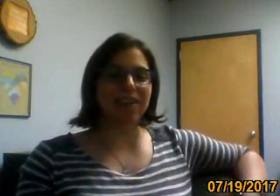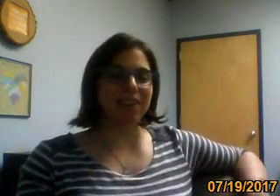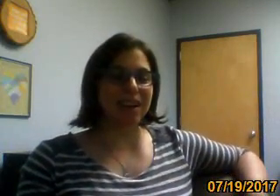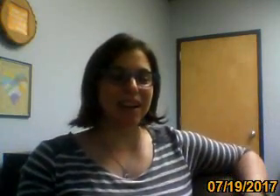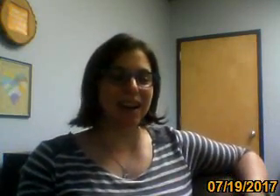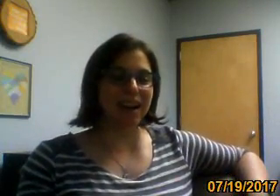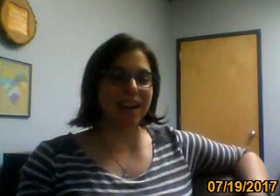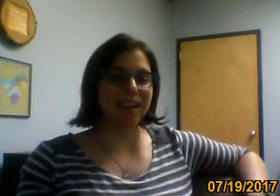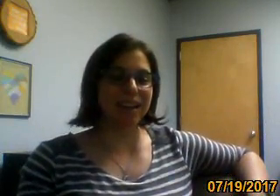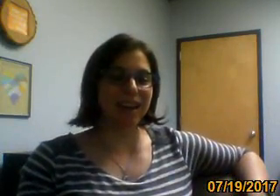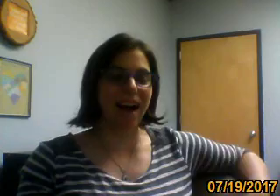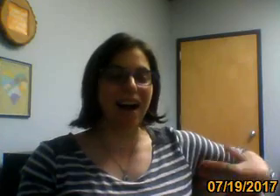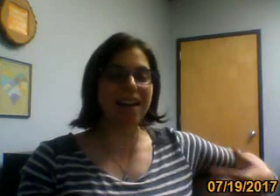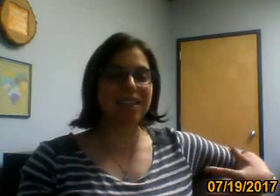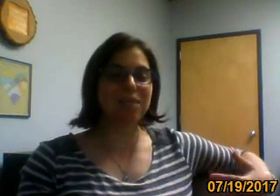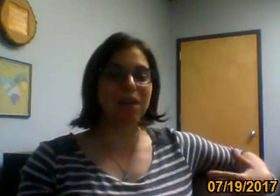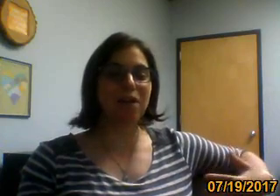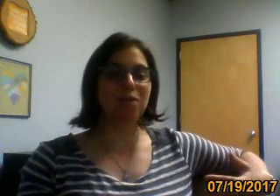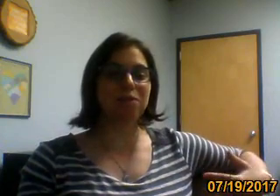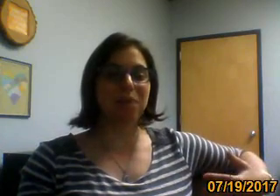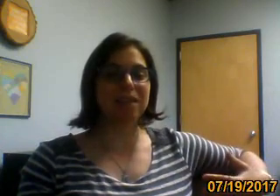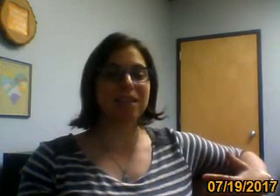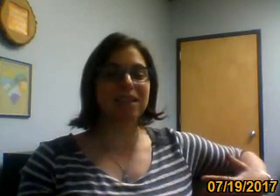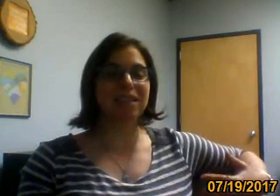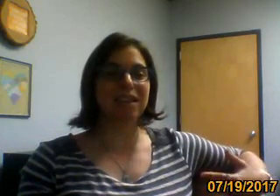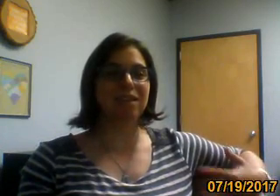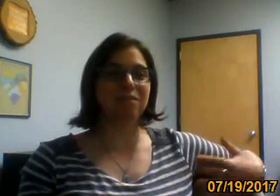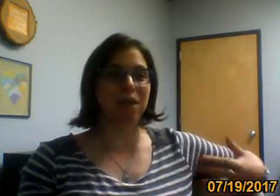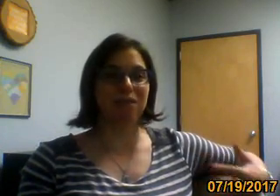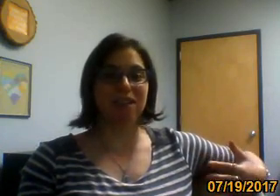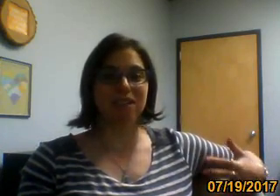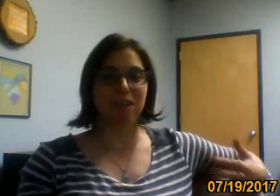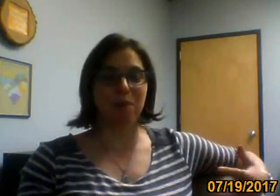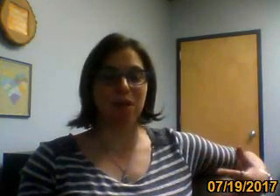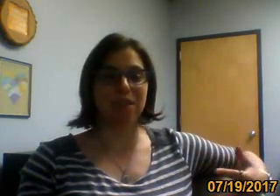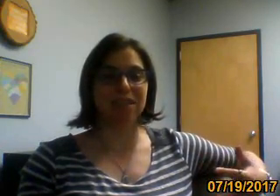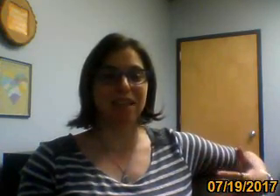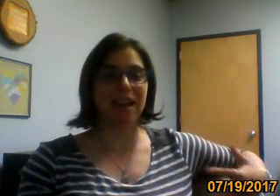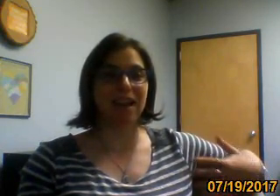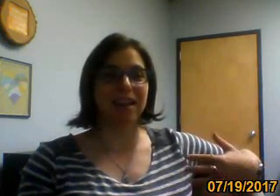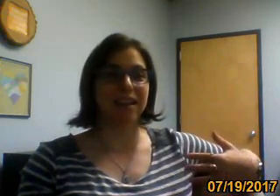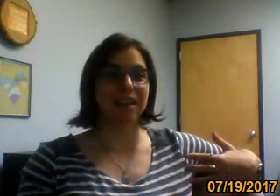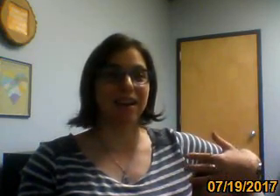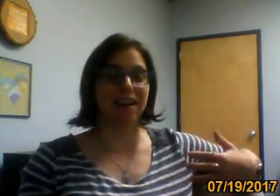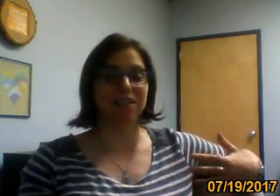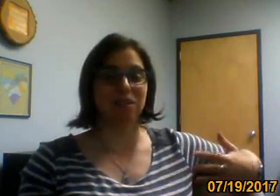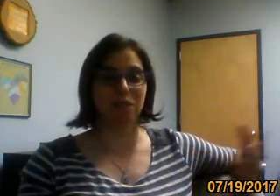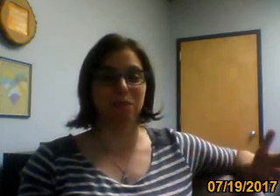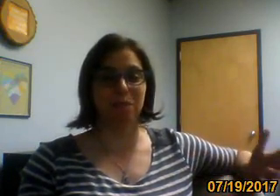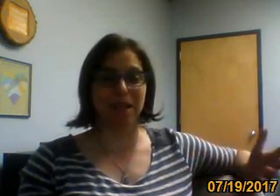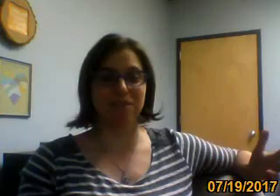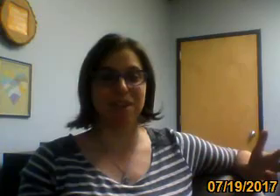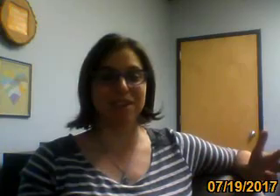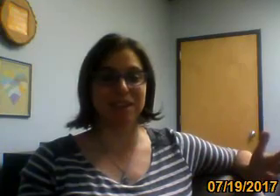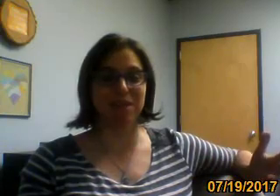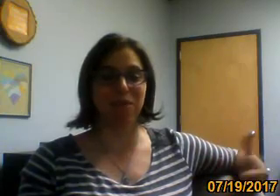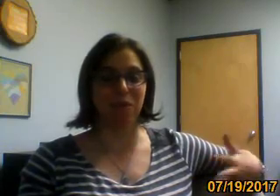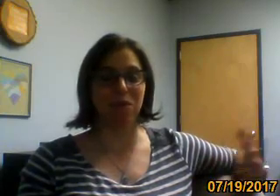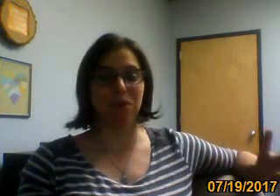know, uh, I see my own paintings in my friend's apartments and, my fiance before